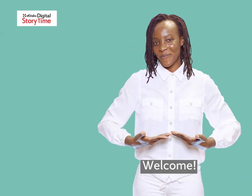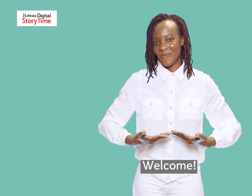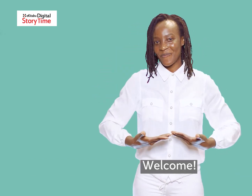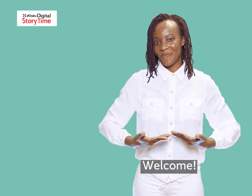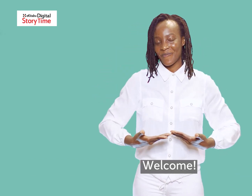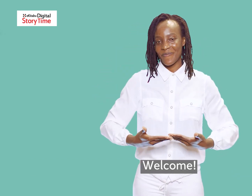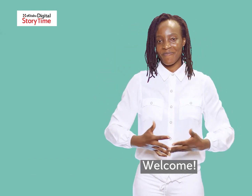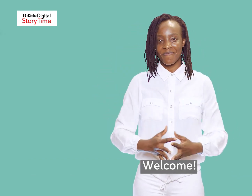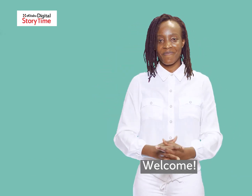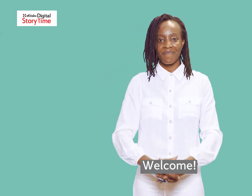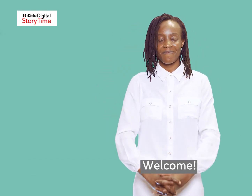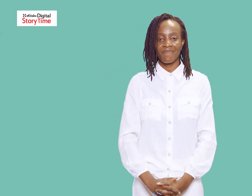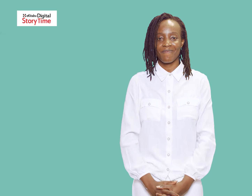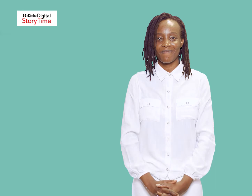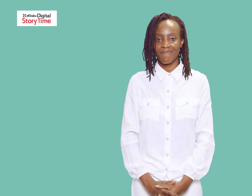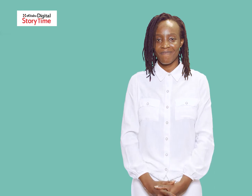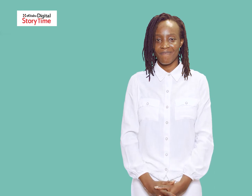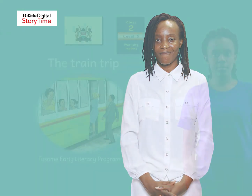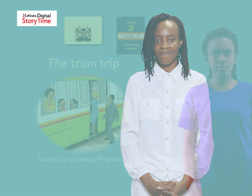Welcome!